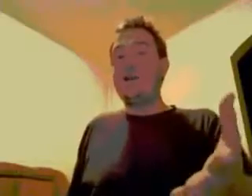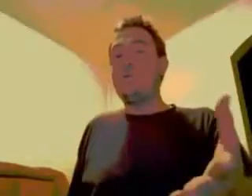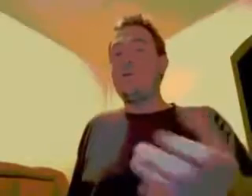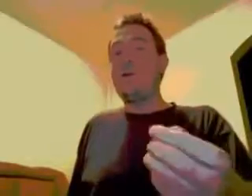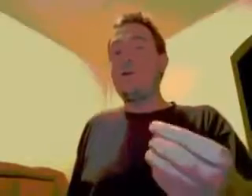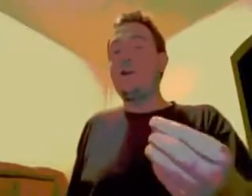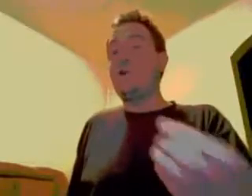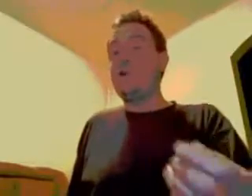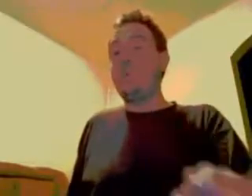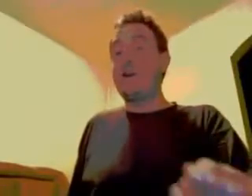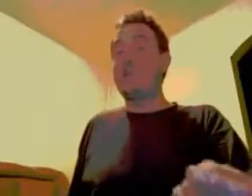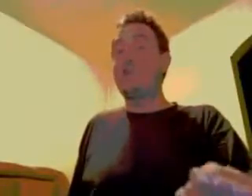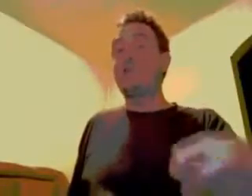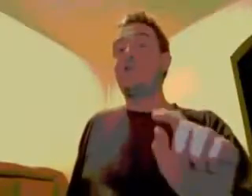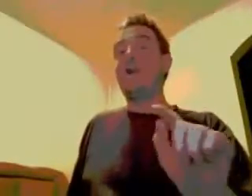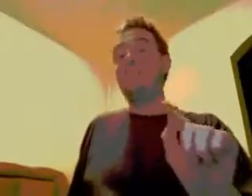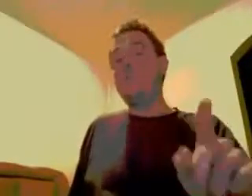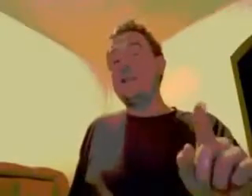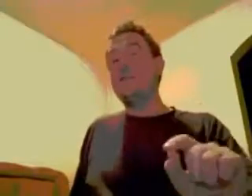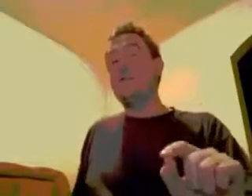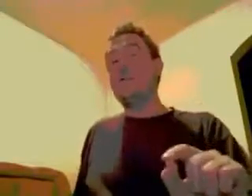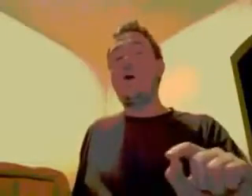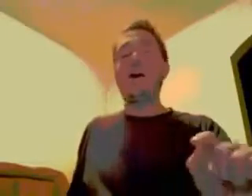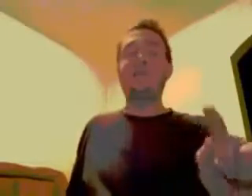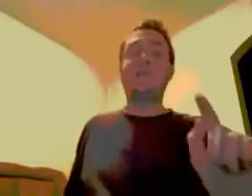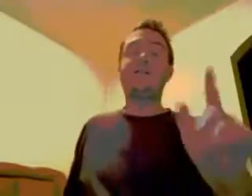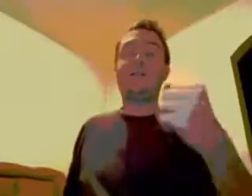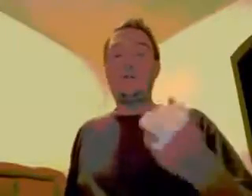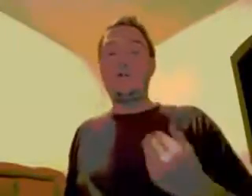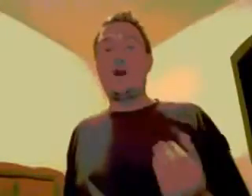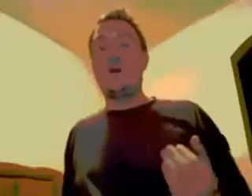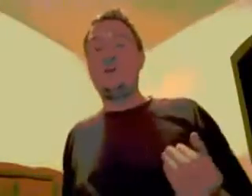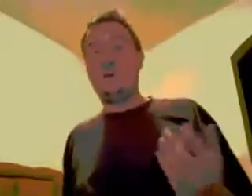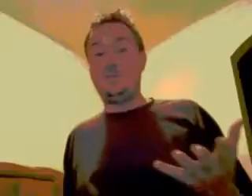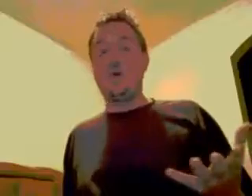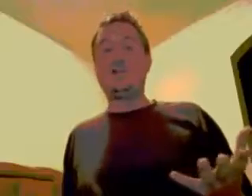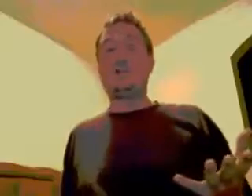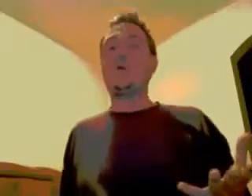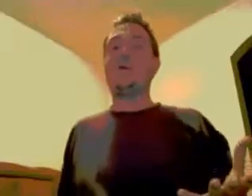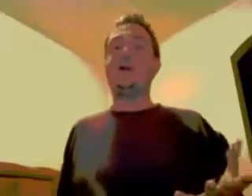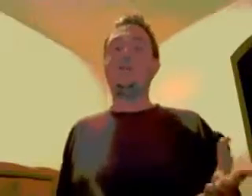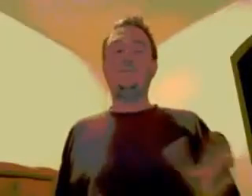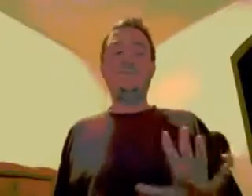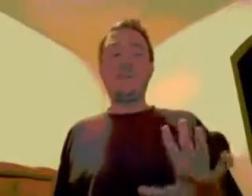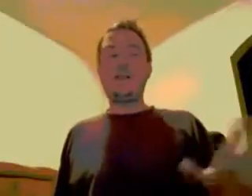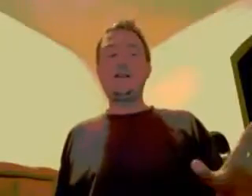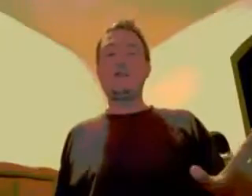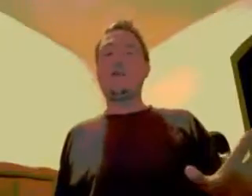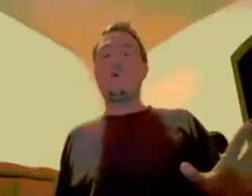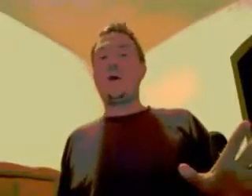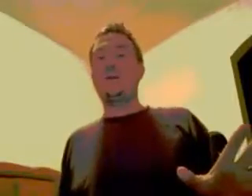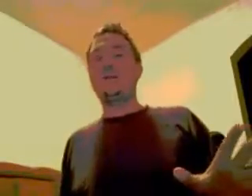can become a Republican or you can become a Democrat. That is very wise because even though I'm mostly Democratic, can't stand Republicans,